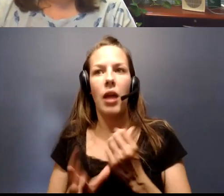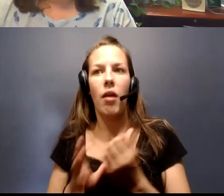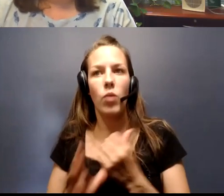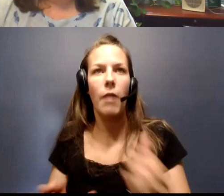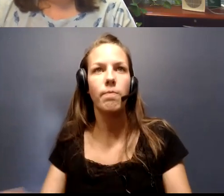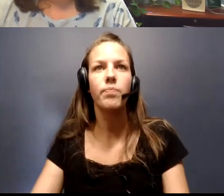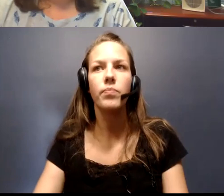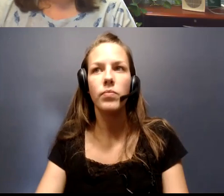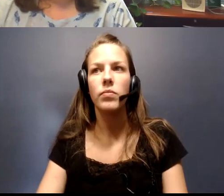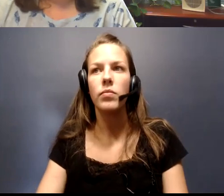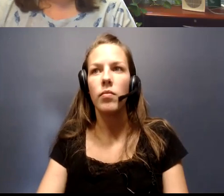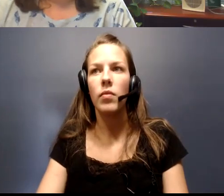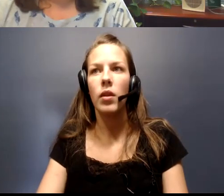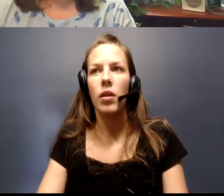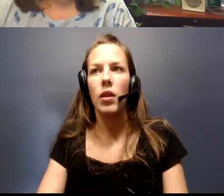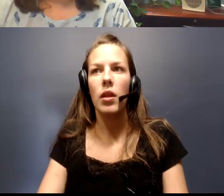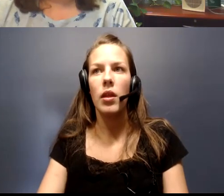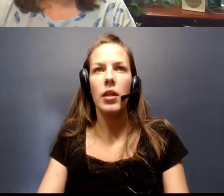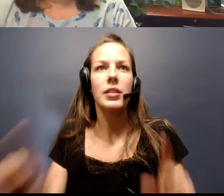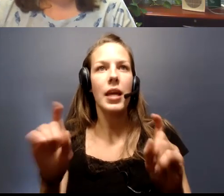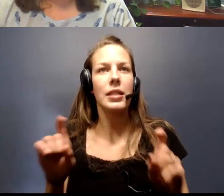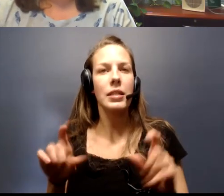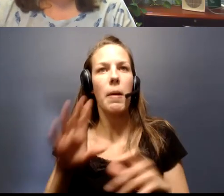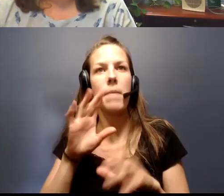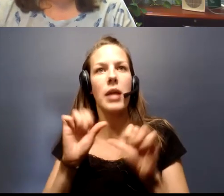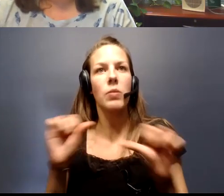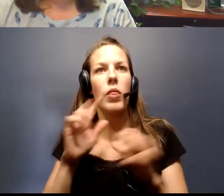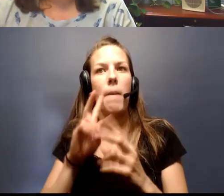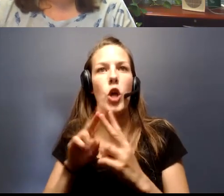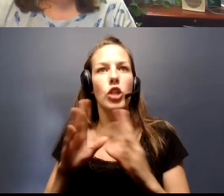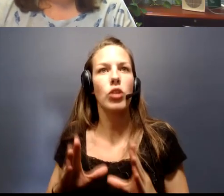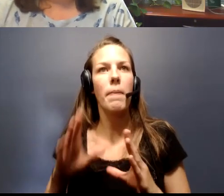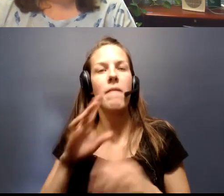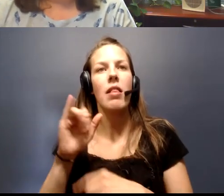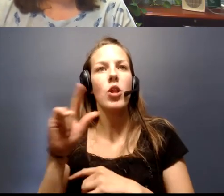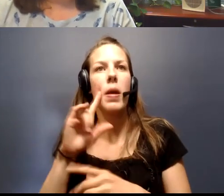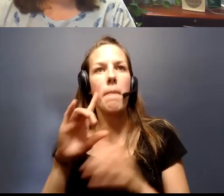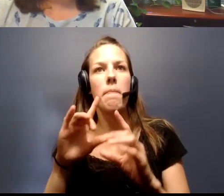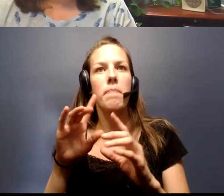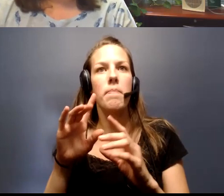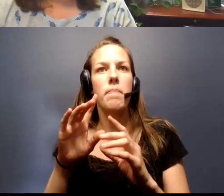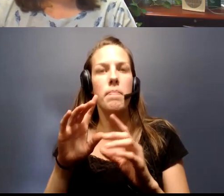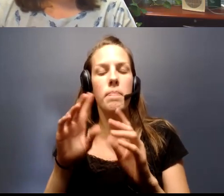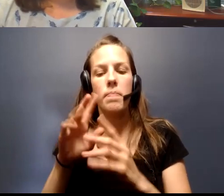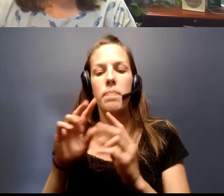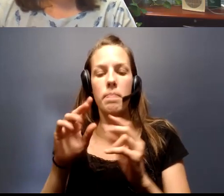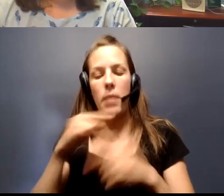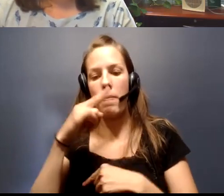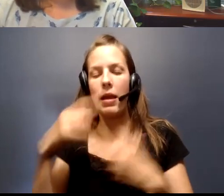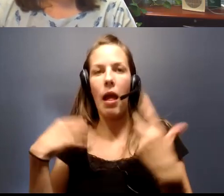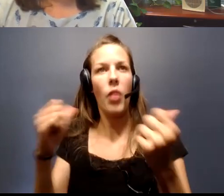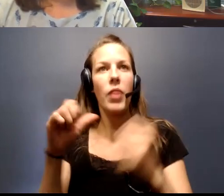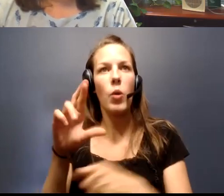This testing site is possible through a partnership with the Illinois Department of Public Health, the Rock Island County Emergency Management